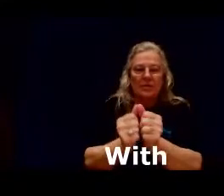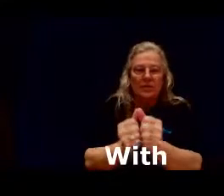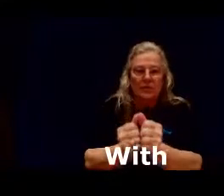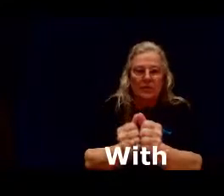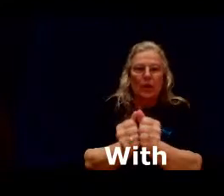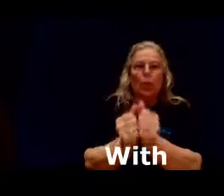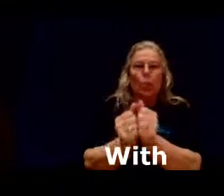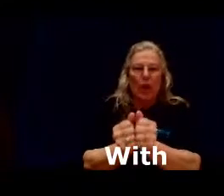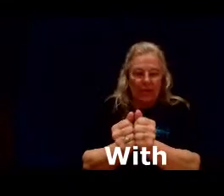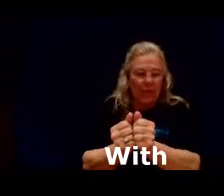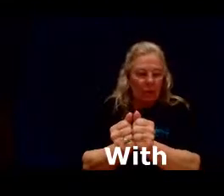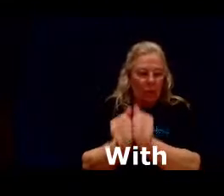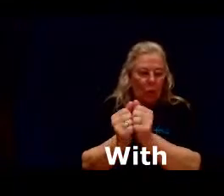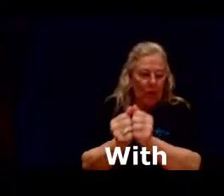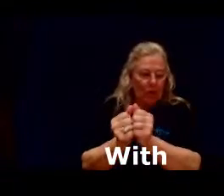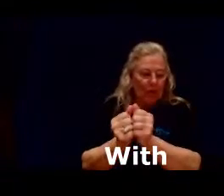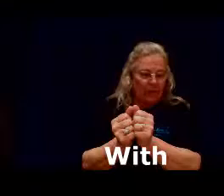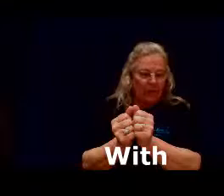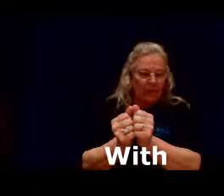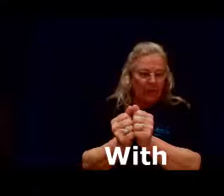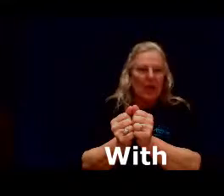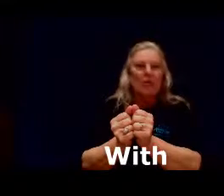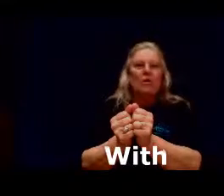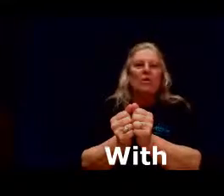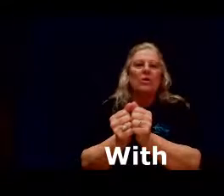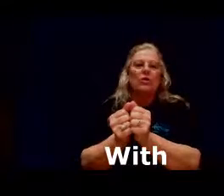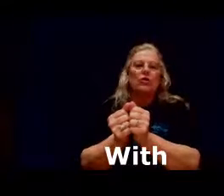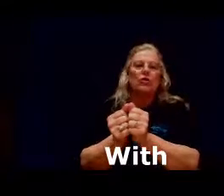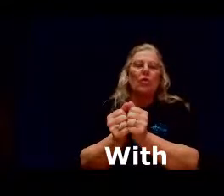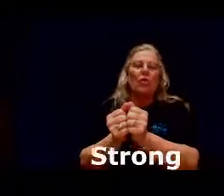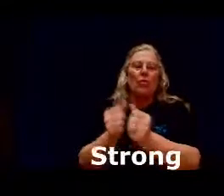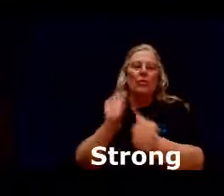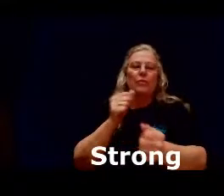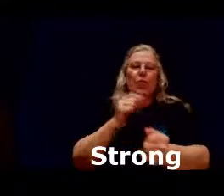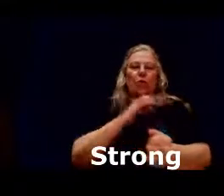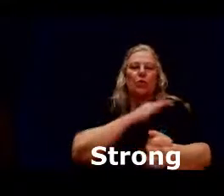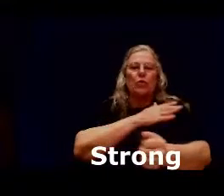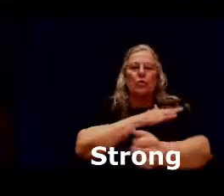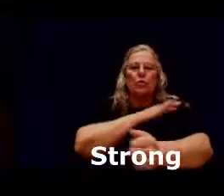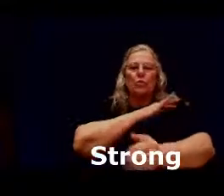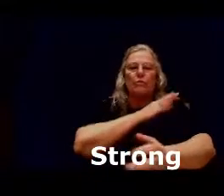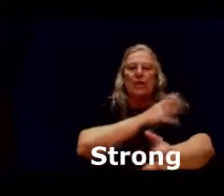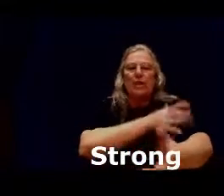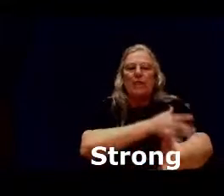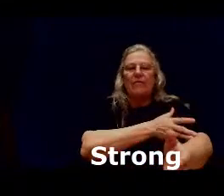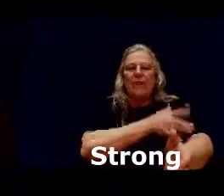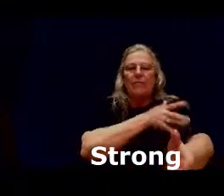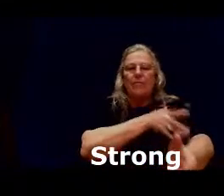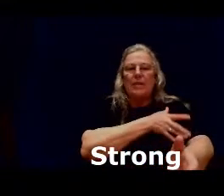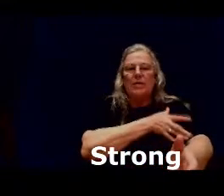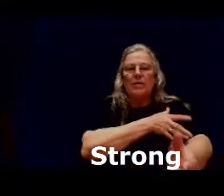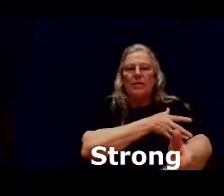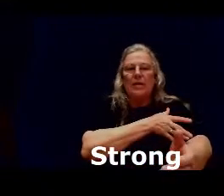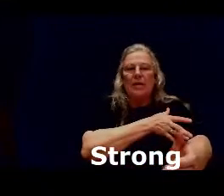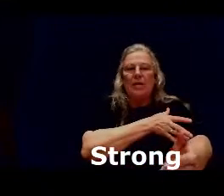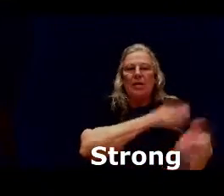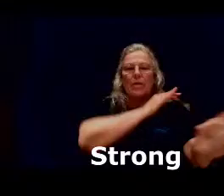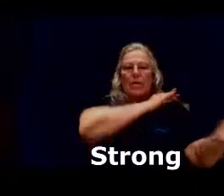they're with one another strong you think of that muscle in that arm